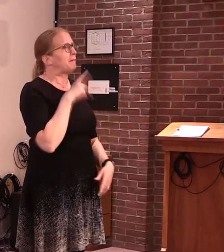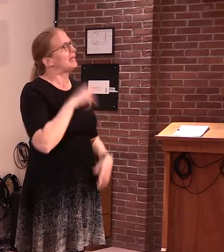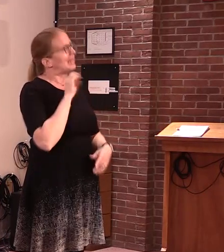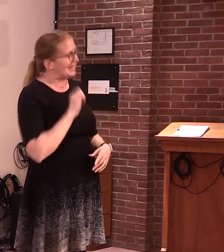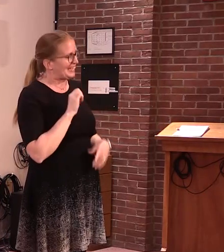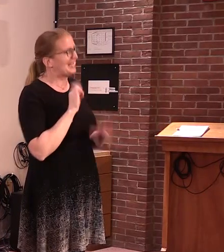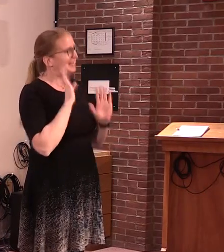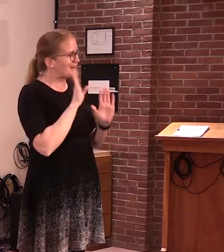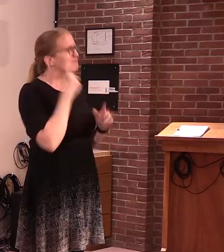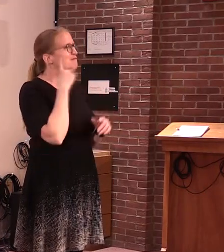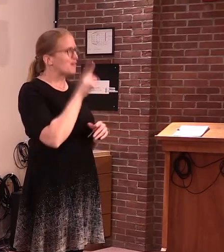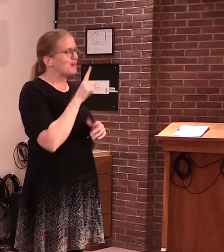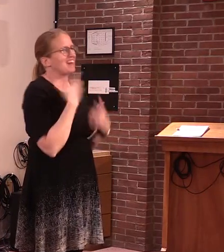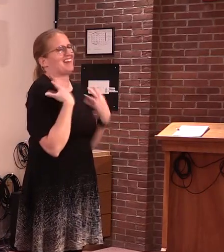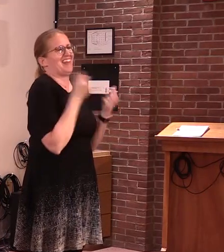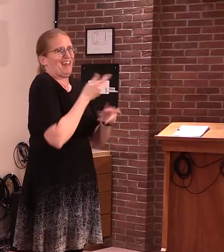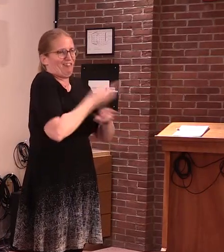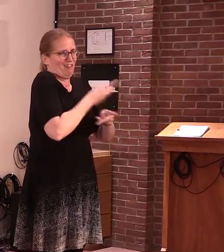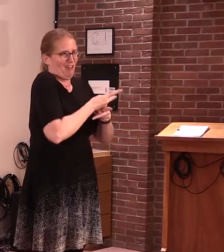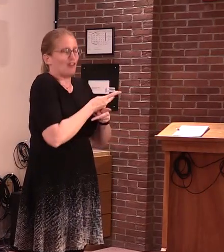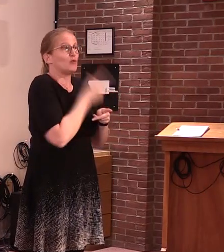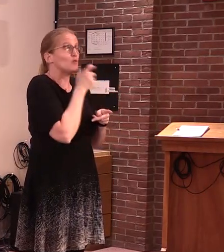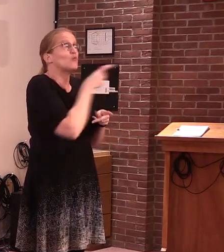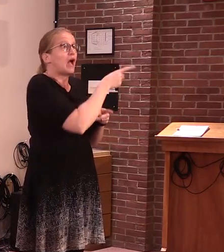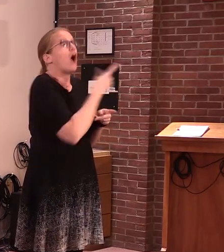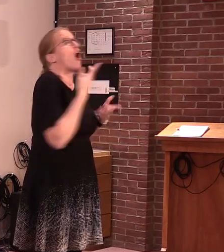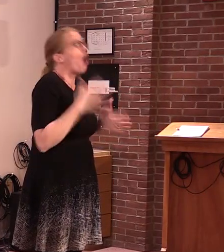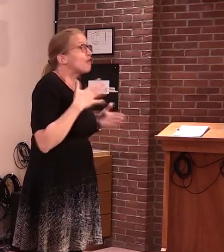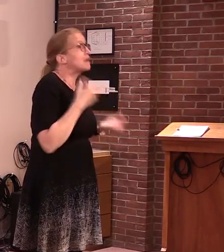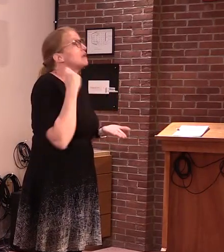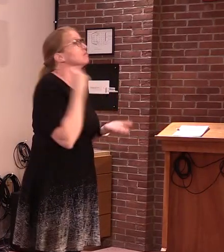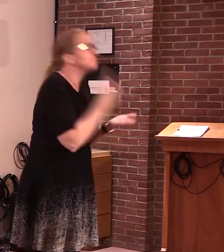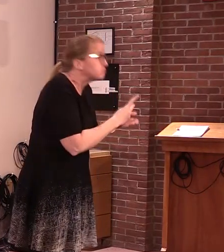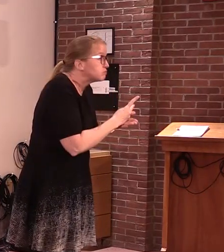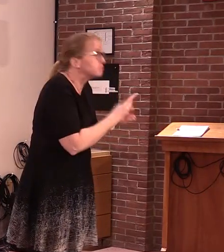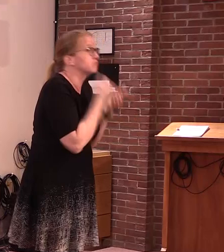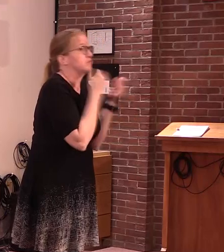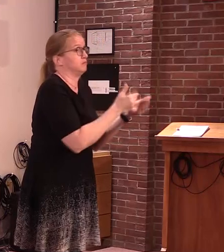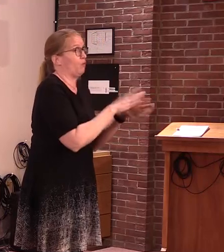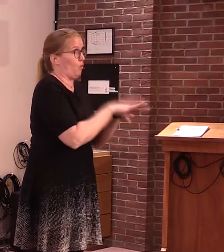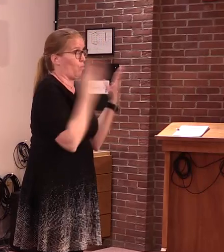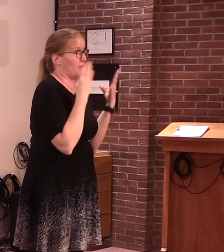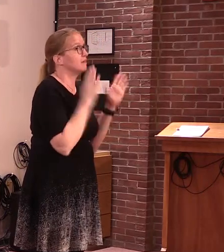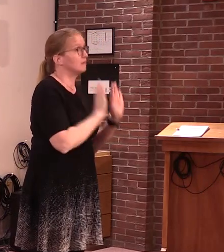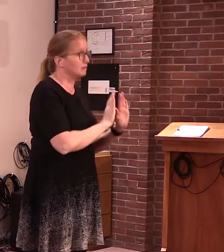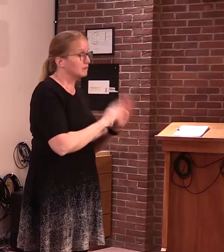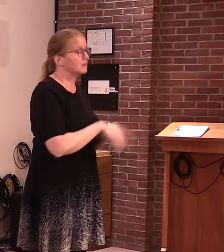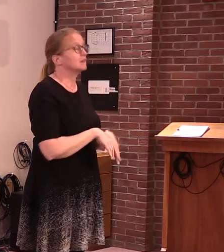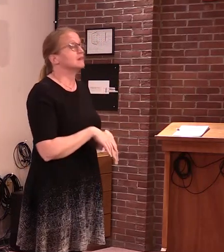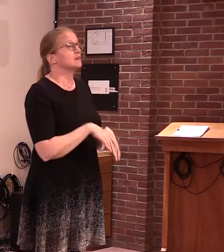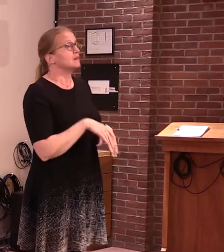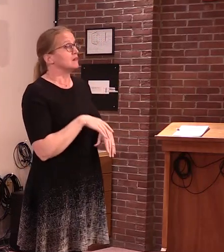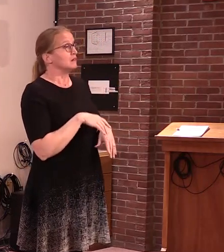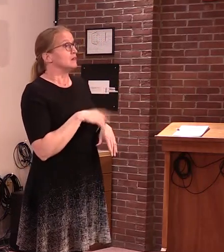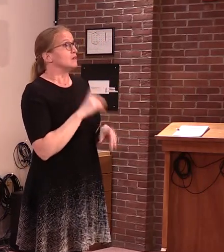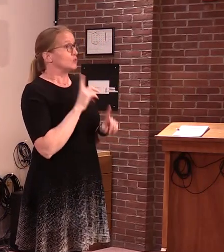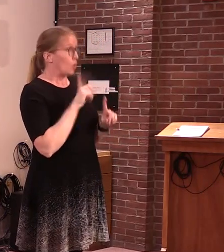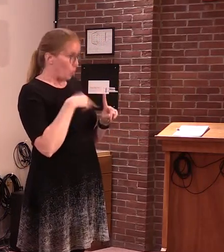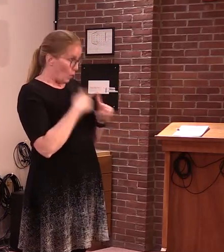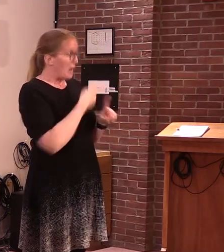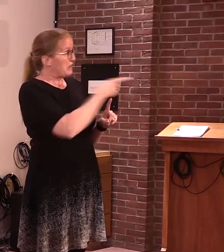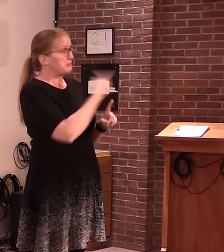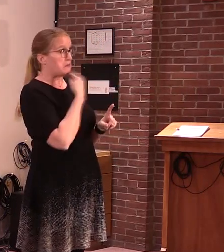healthcare organizations authorized to reopen. When allowed, the healthcare entity is expected to